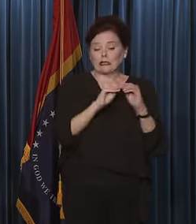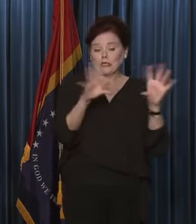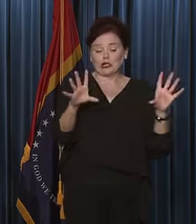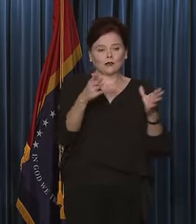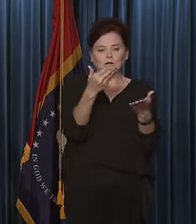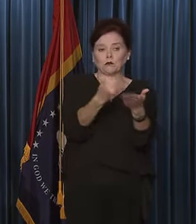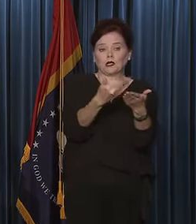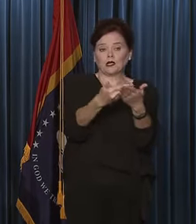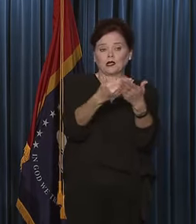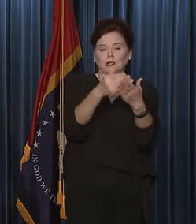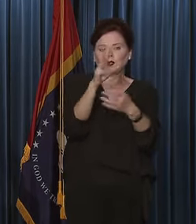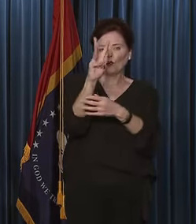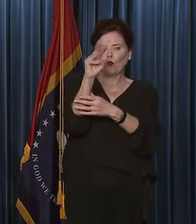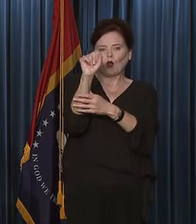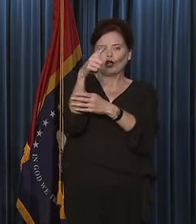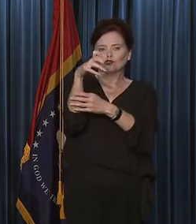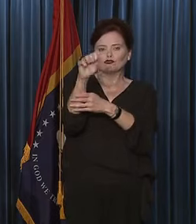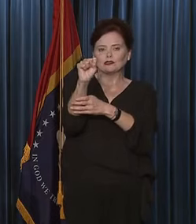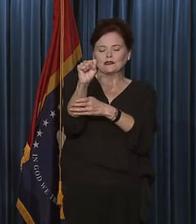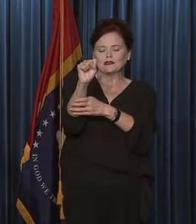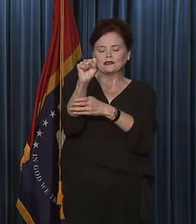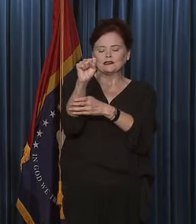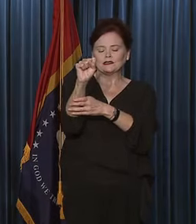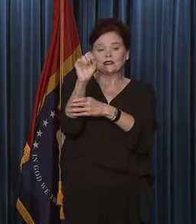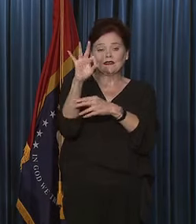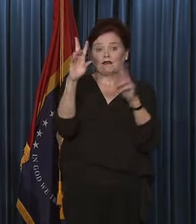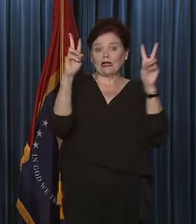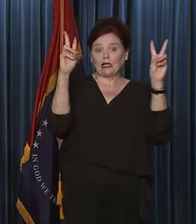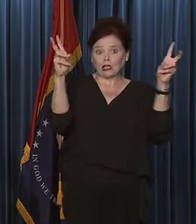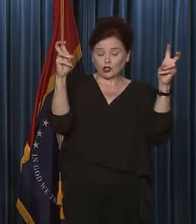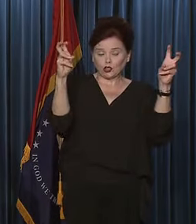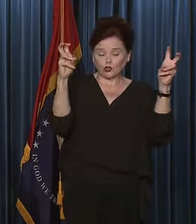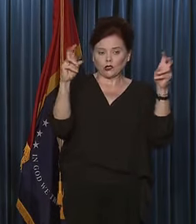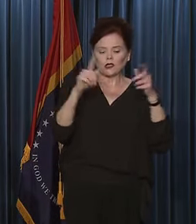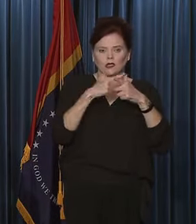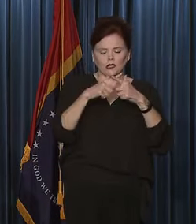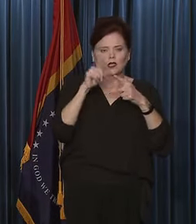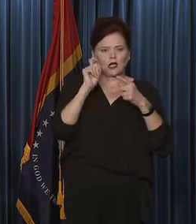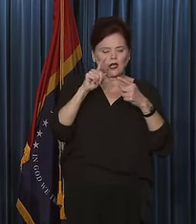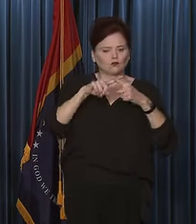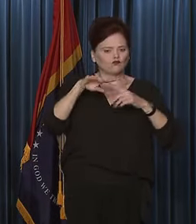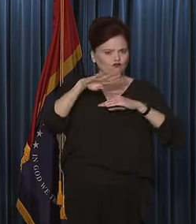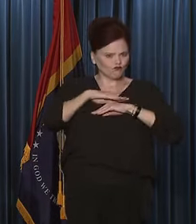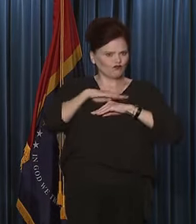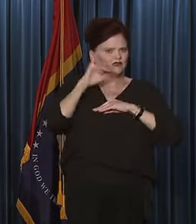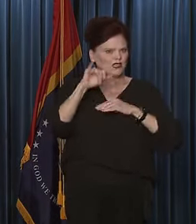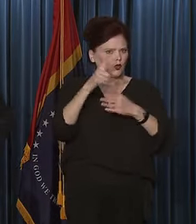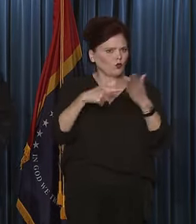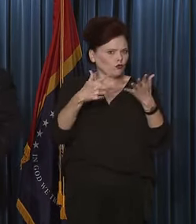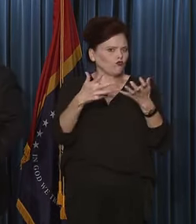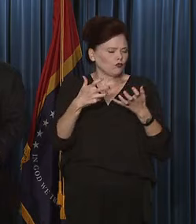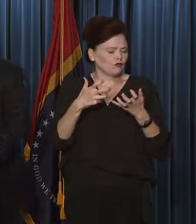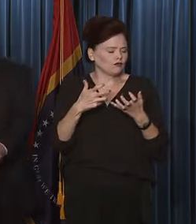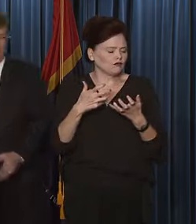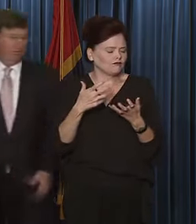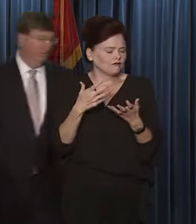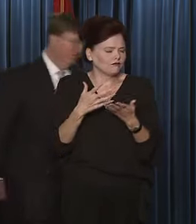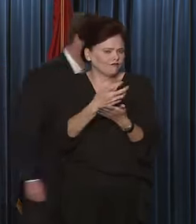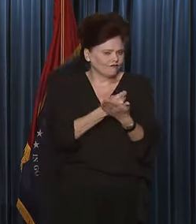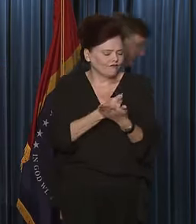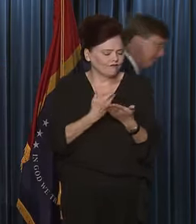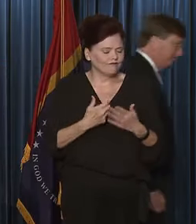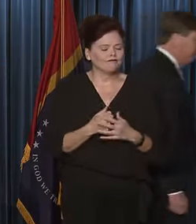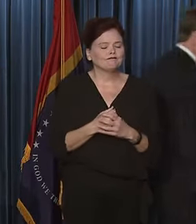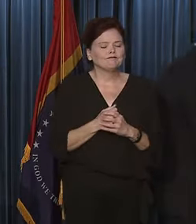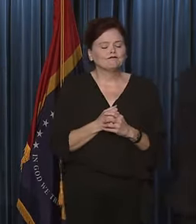If, if, there is an issue with wages, then, then the, they're going to have to meet that. So, Dr. Byers, I don't know if you have any comments.